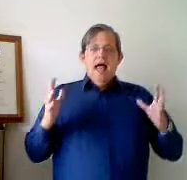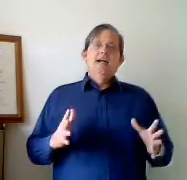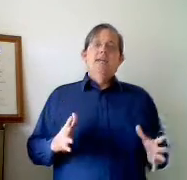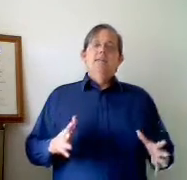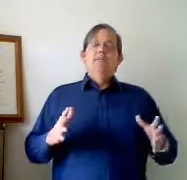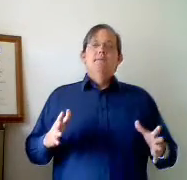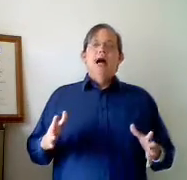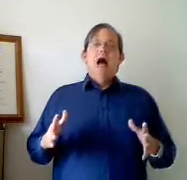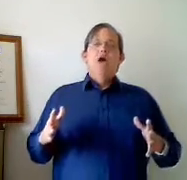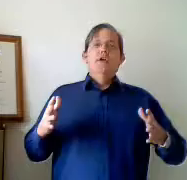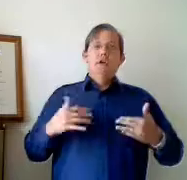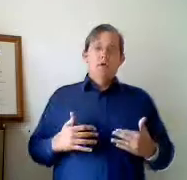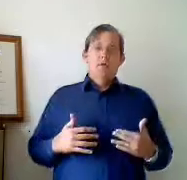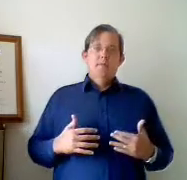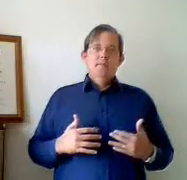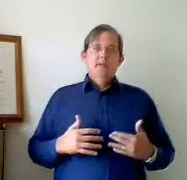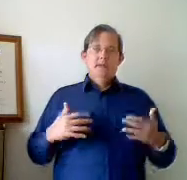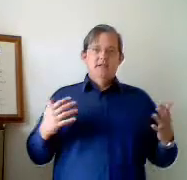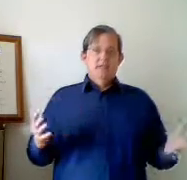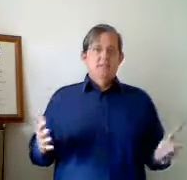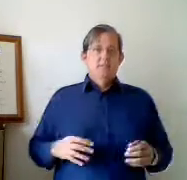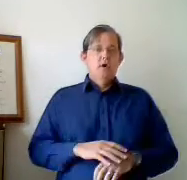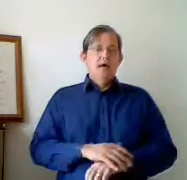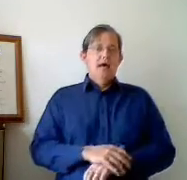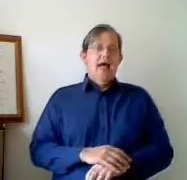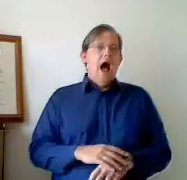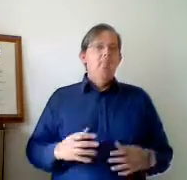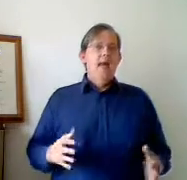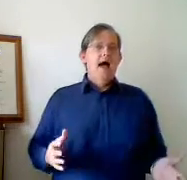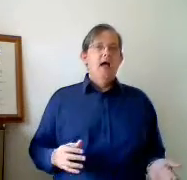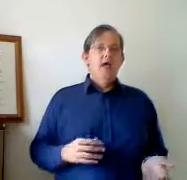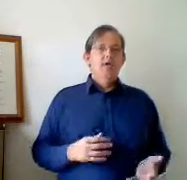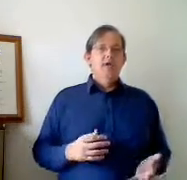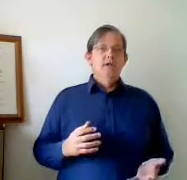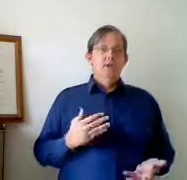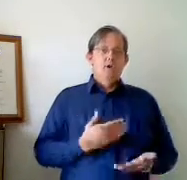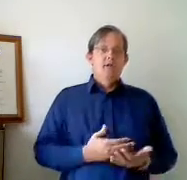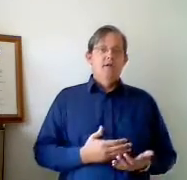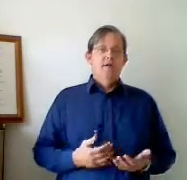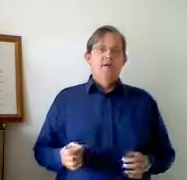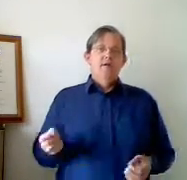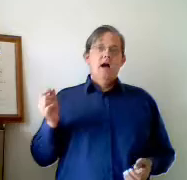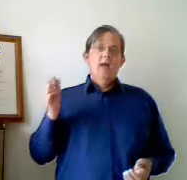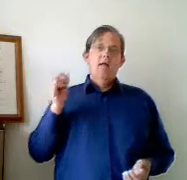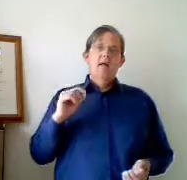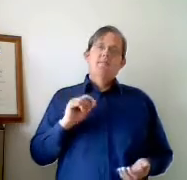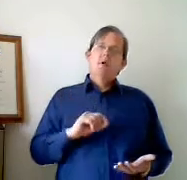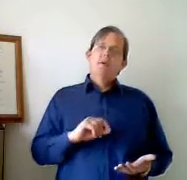Asking people how you can help is important. How may I help you is important. But more